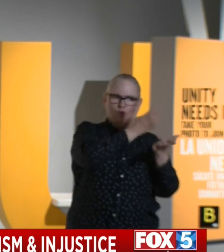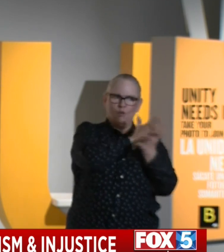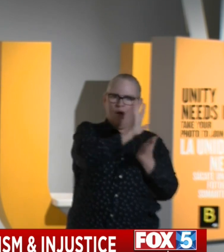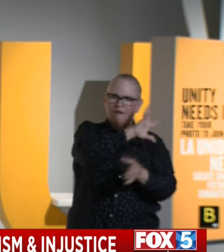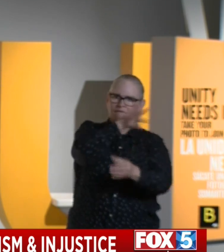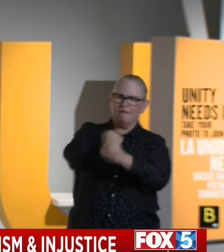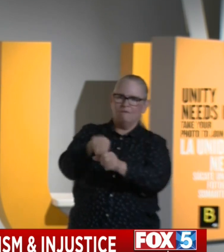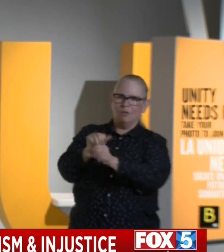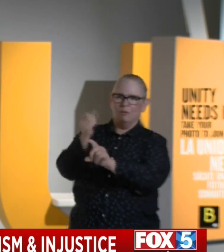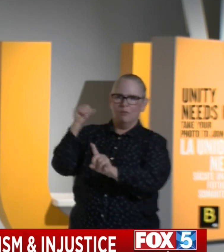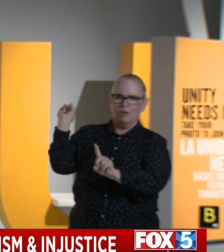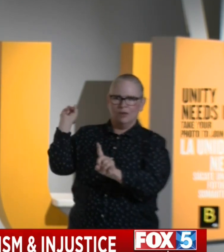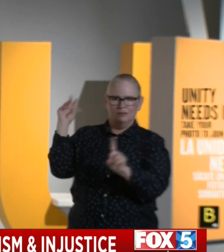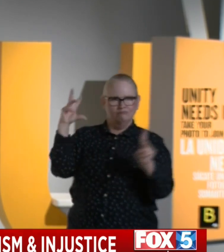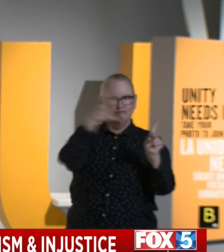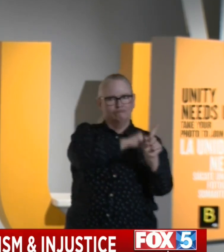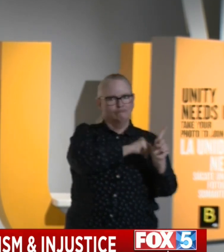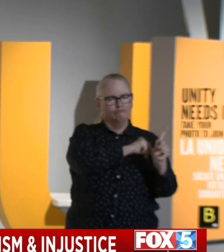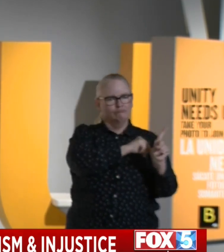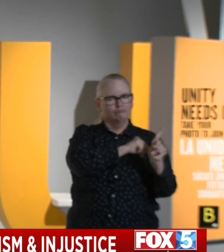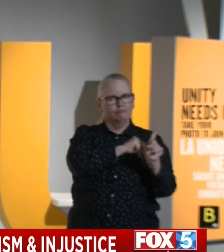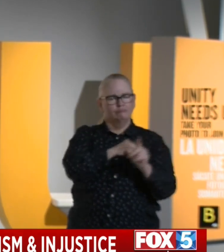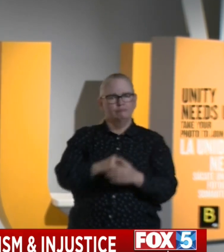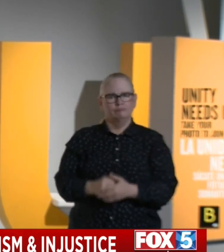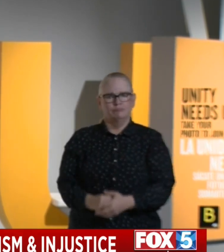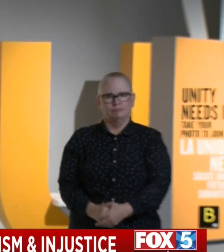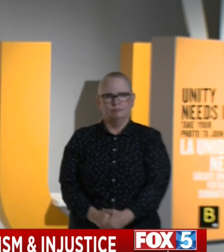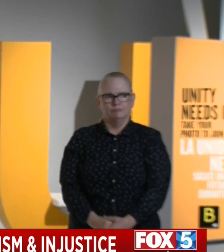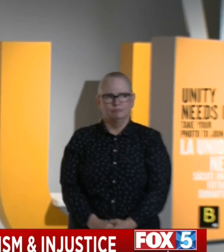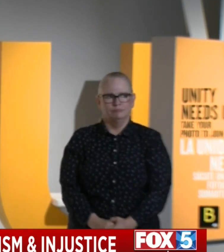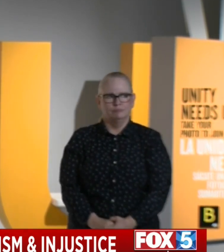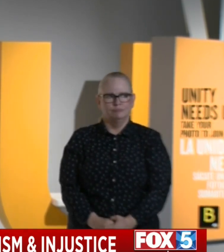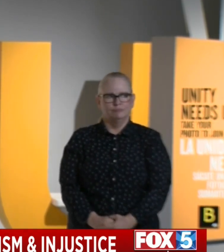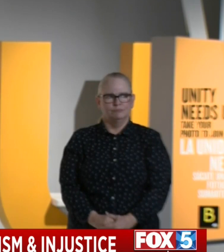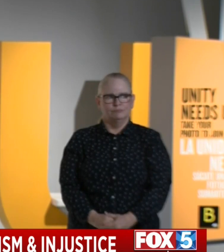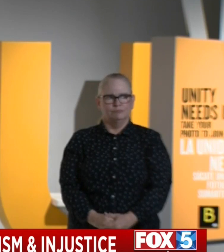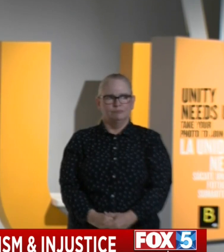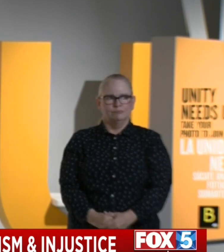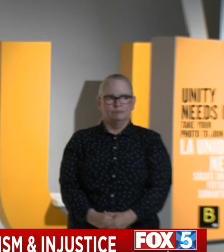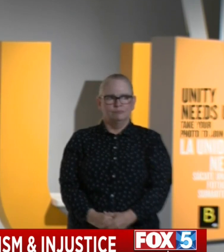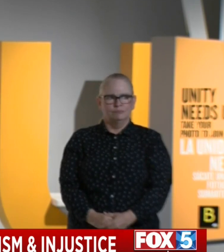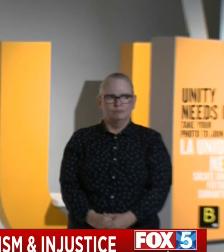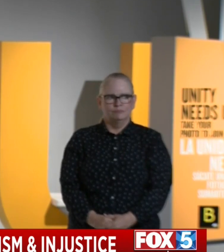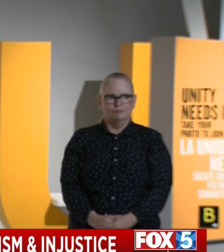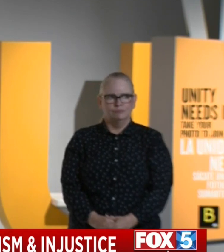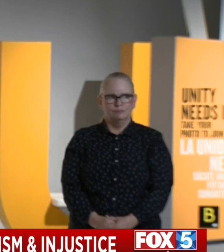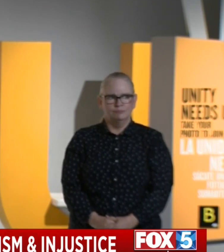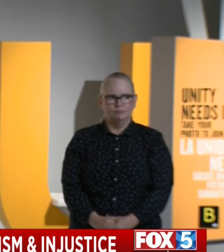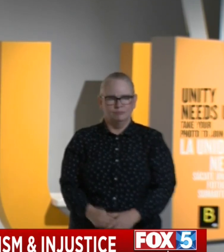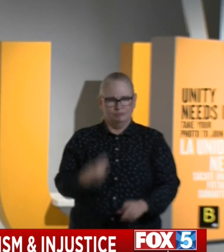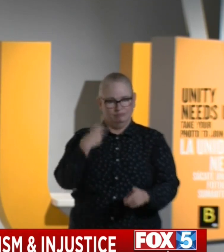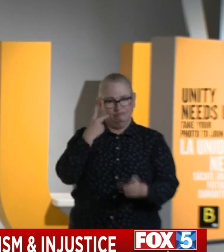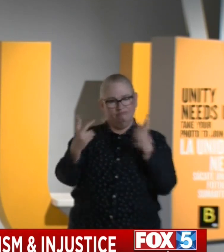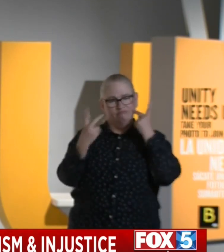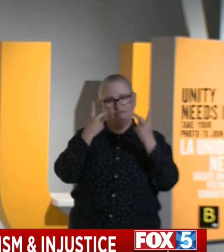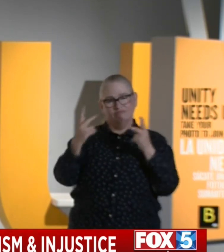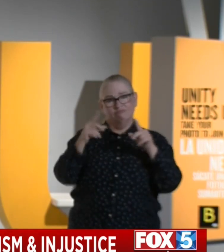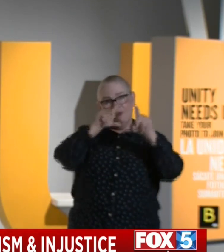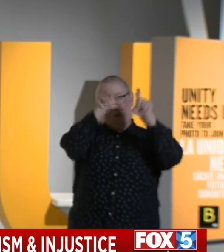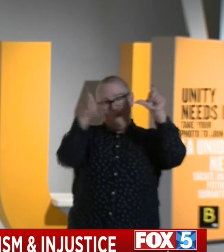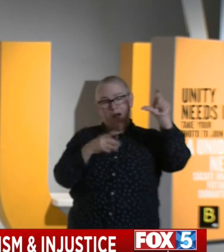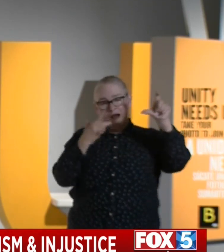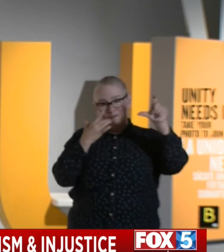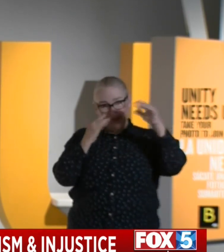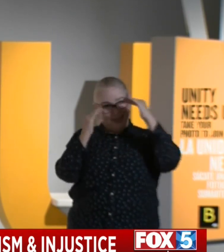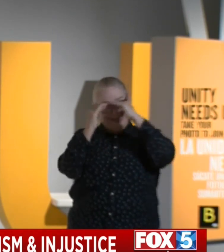And then we're not seeing people treated equally all across the state of California. Now we have rules and regulations,